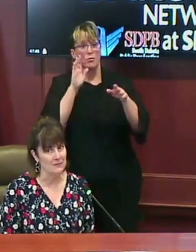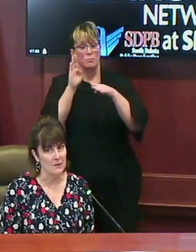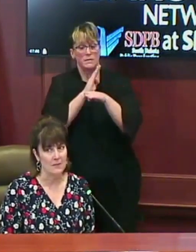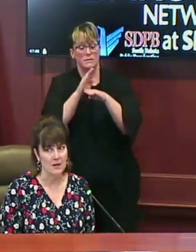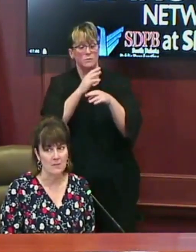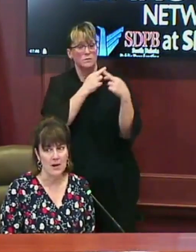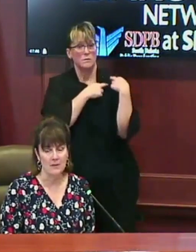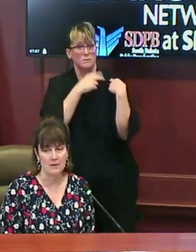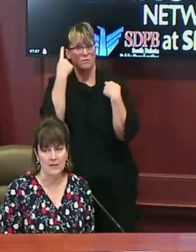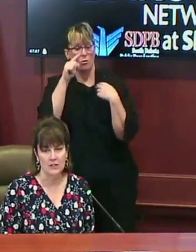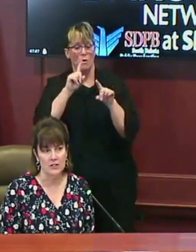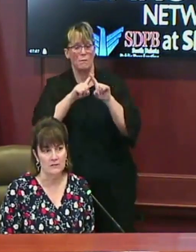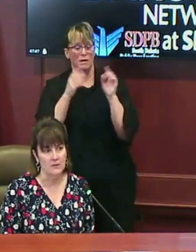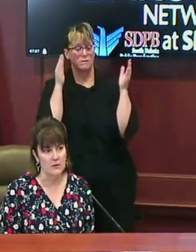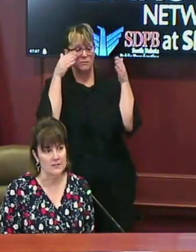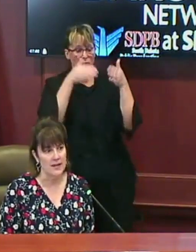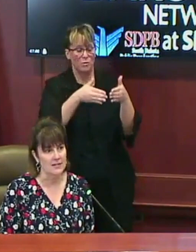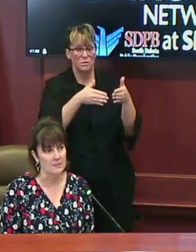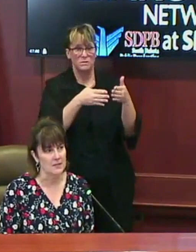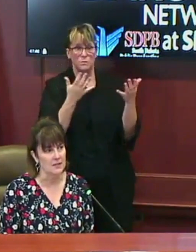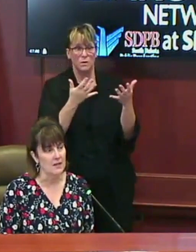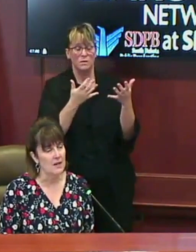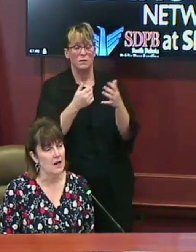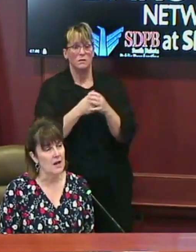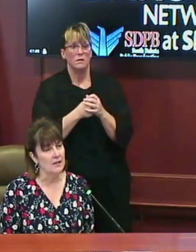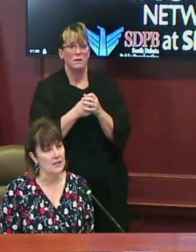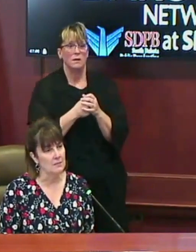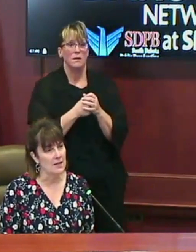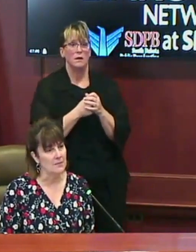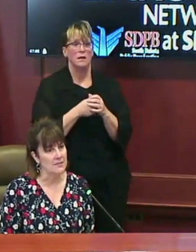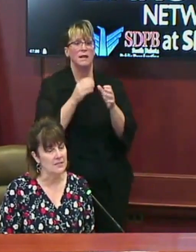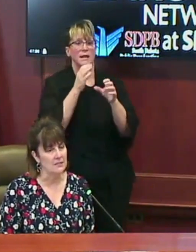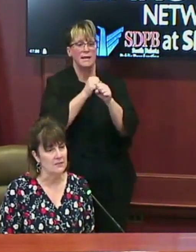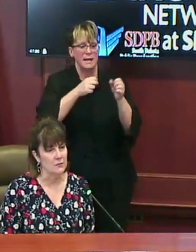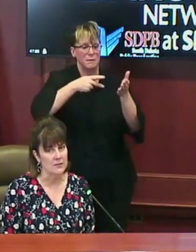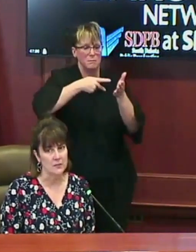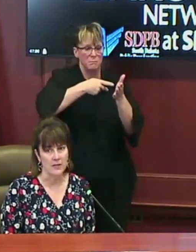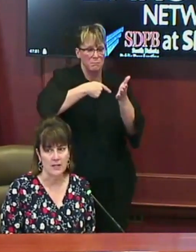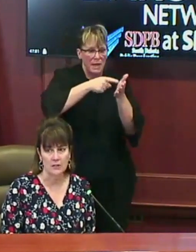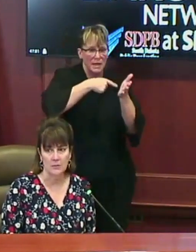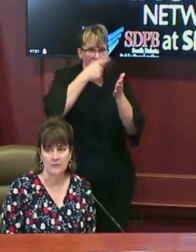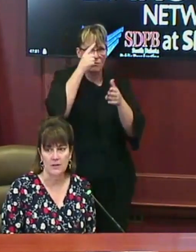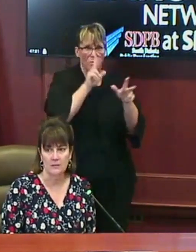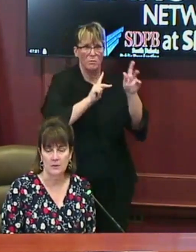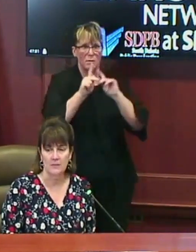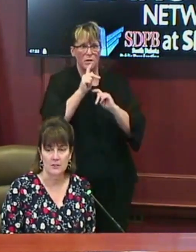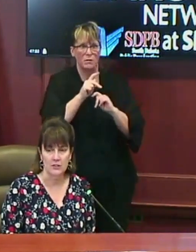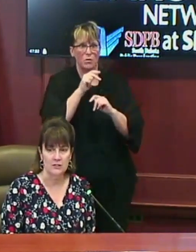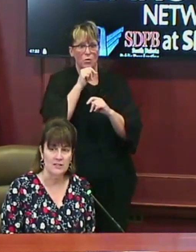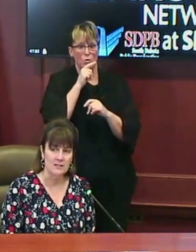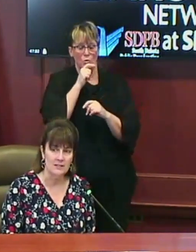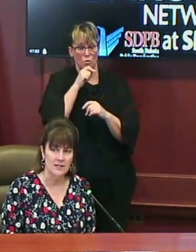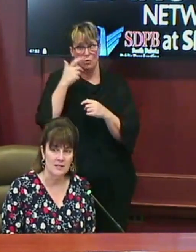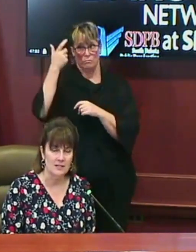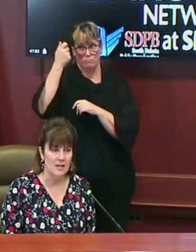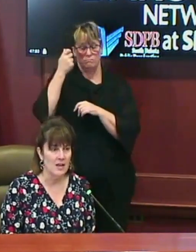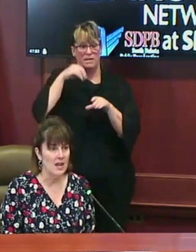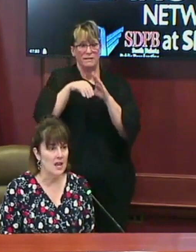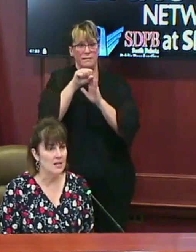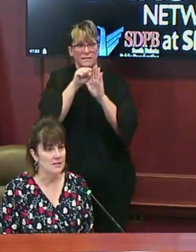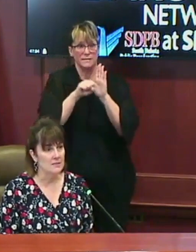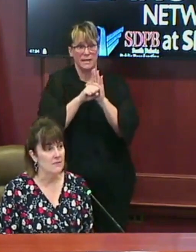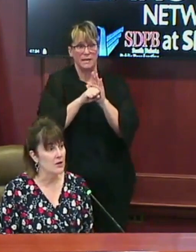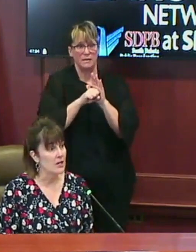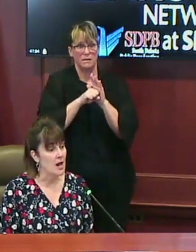responsible for, but our primary function and focus has been on getting payments to individuals who are eligible for unemployment insurance in the state.